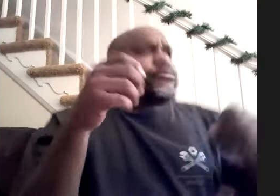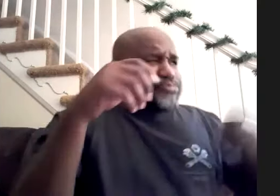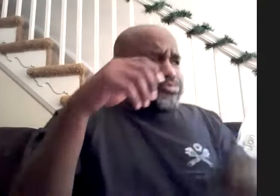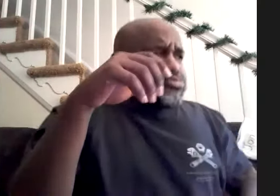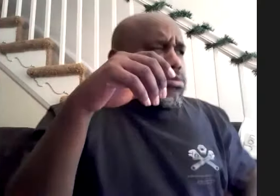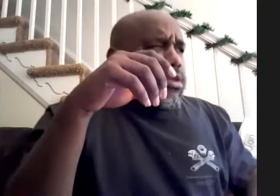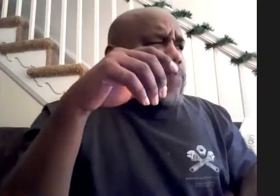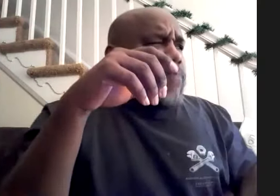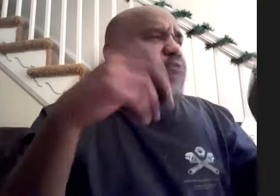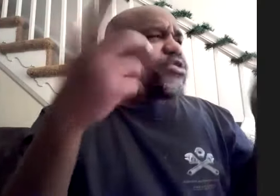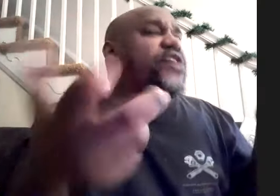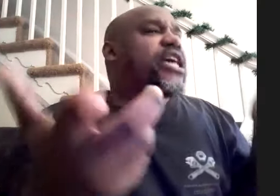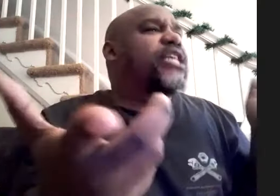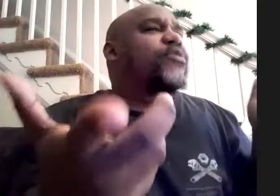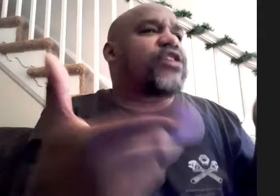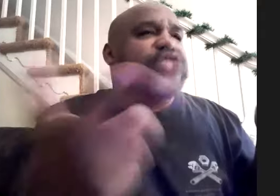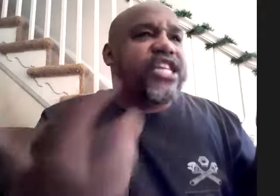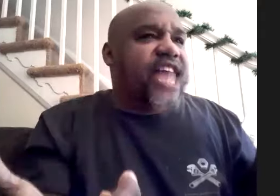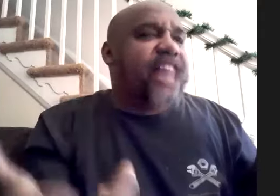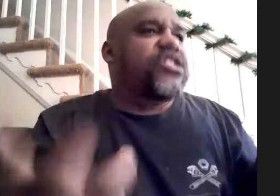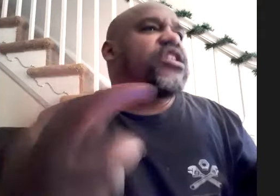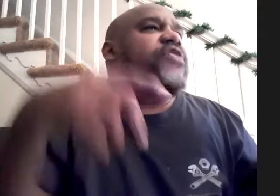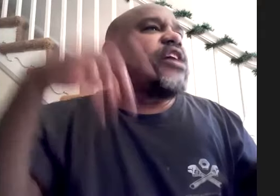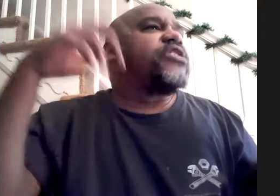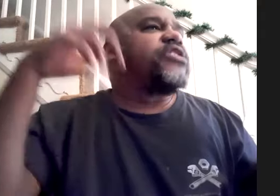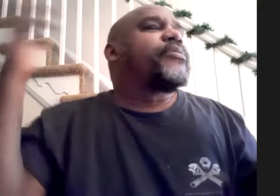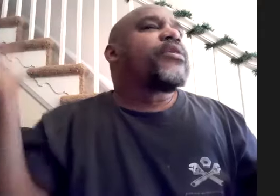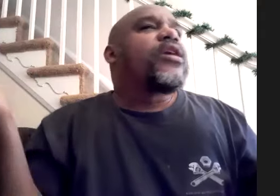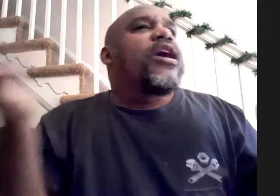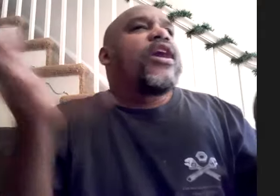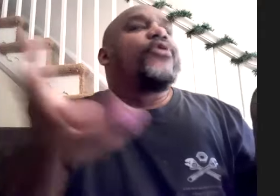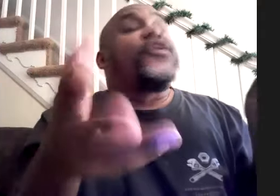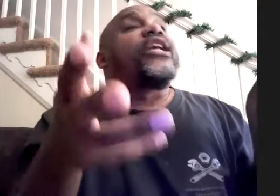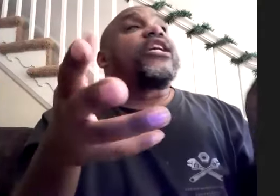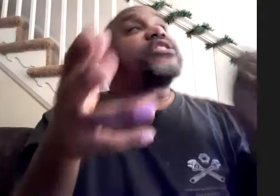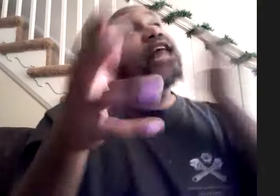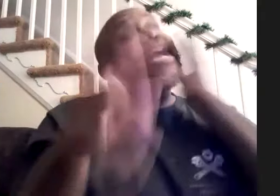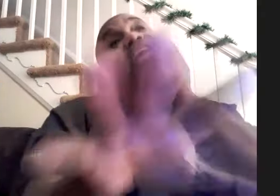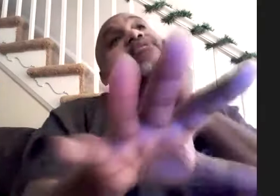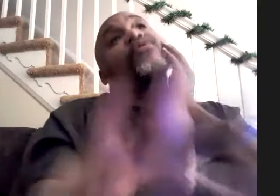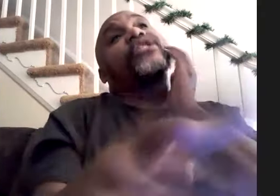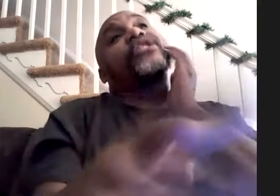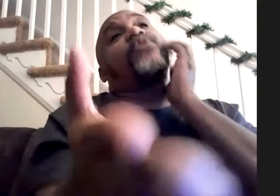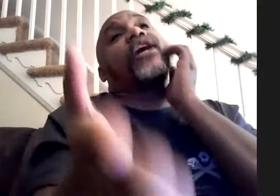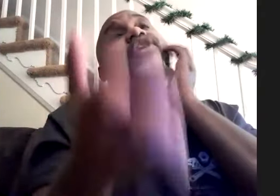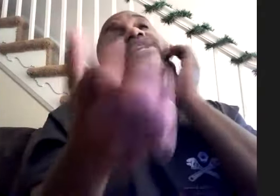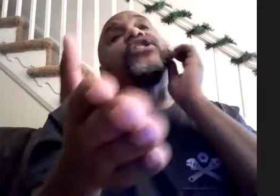but there was the thing he did with ronald shannon jackson and then it was funny because i i went to see will calhoun in clinic